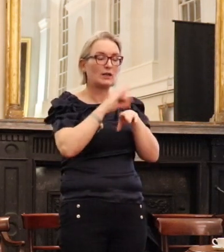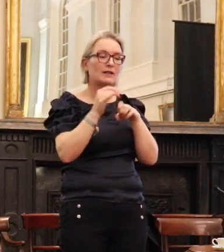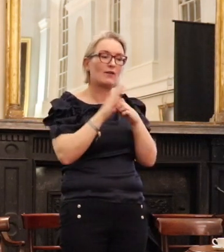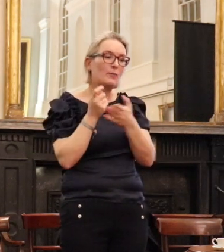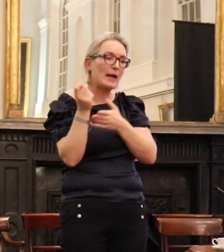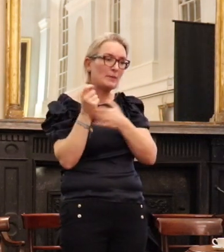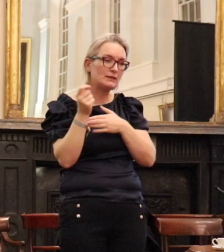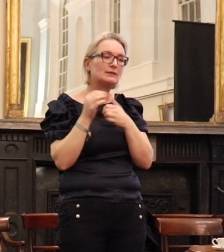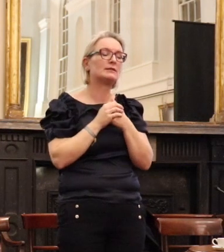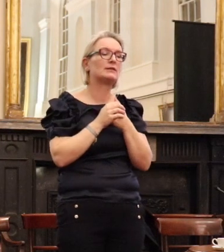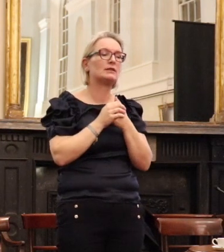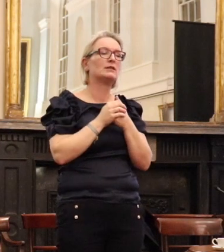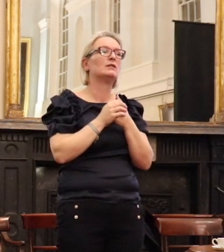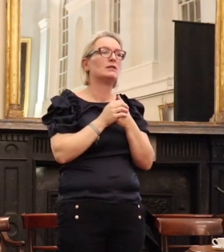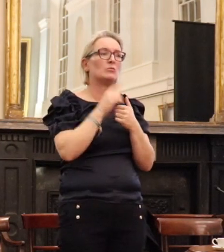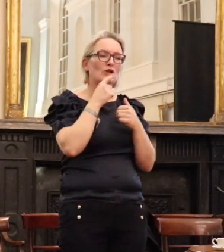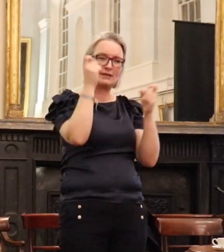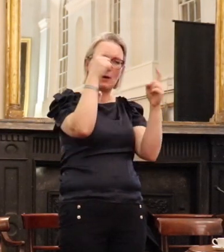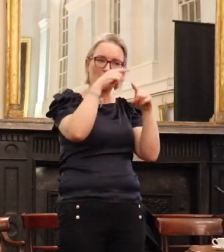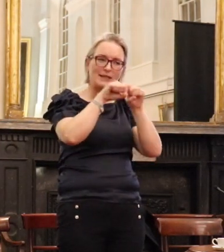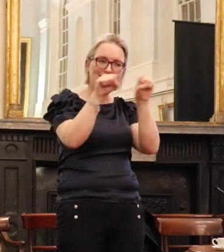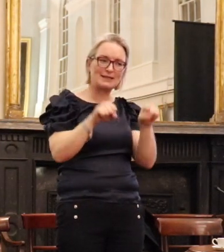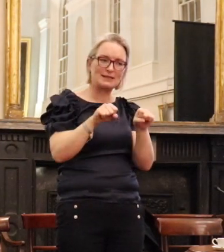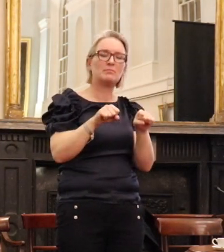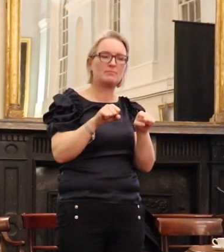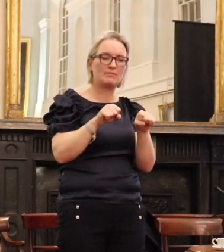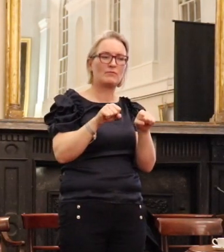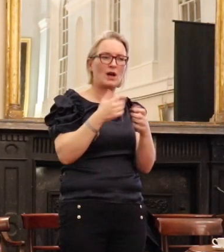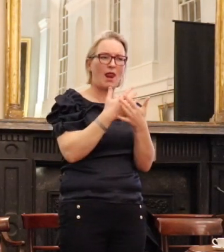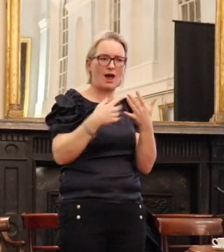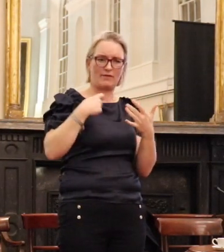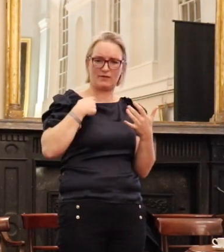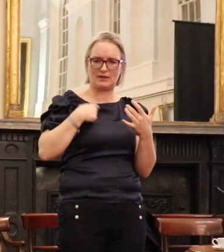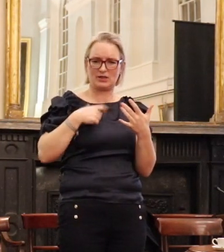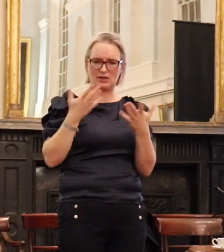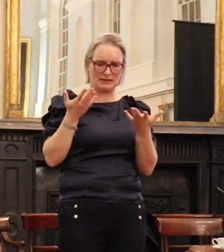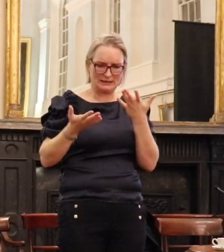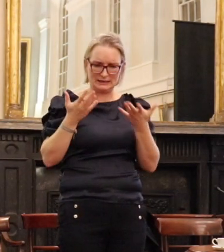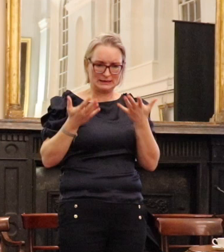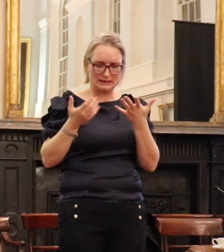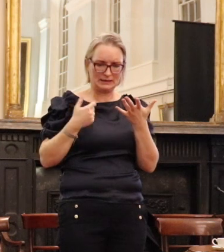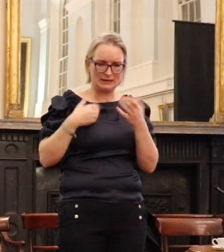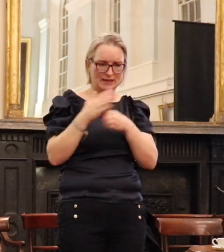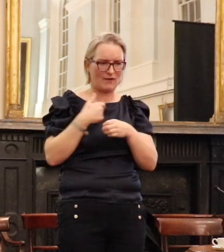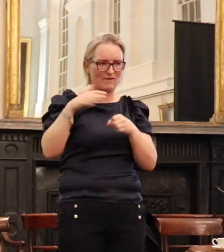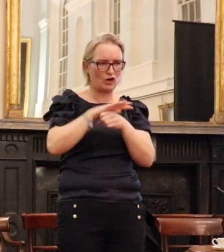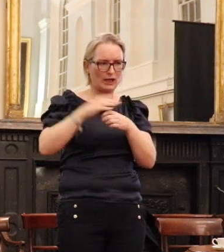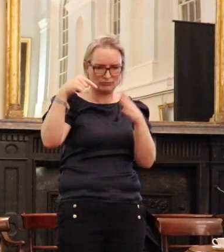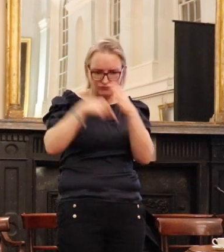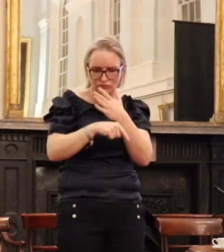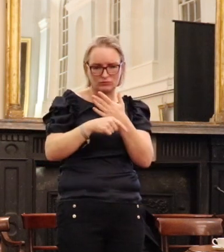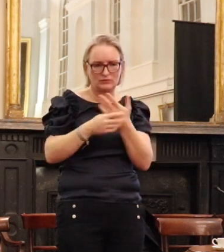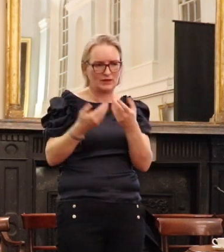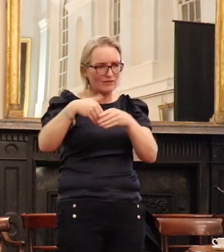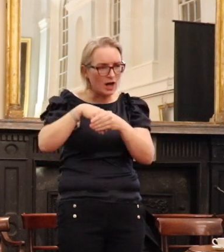and secure their minimum. But it's a complicated system, and most lawyers have never attempted to ramble with it. And we suddenly